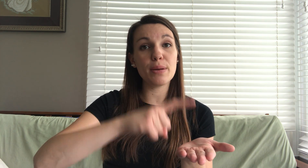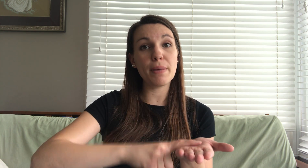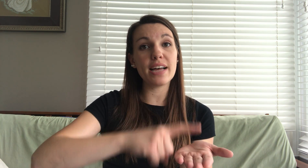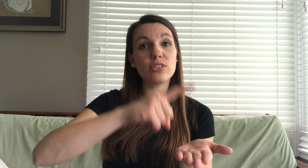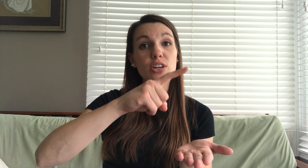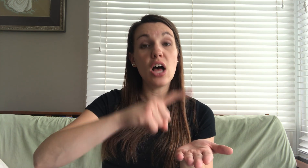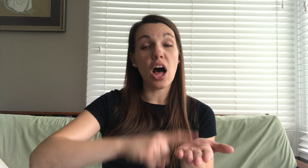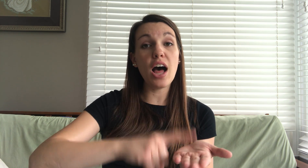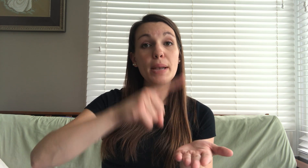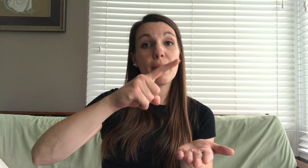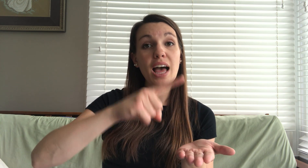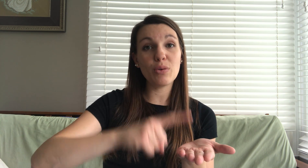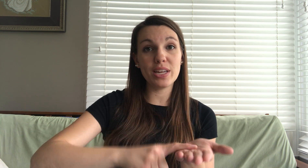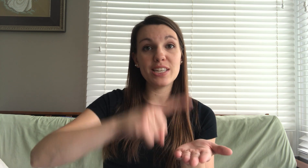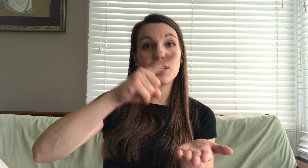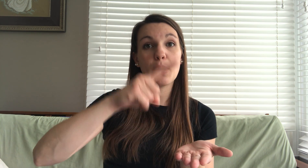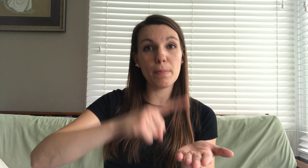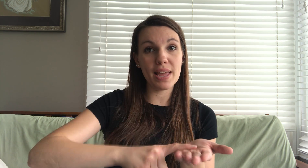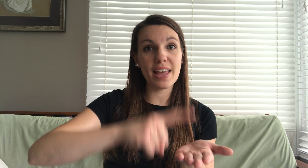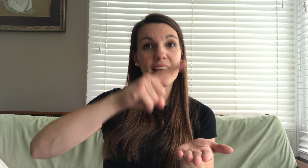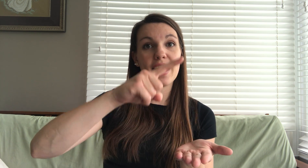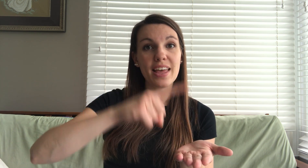-Patter, on my windowpane.